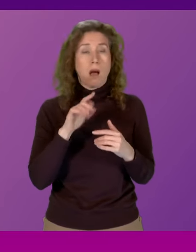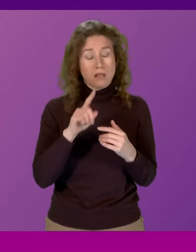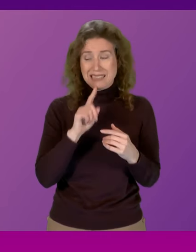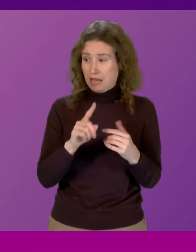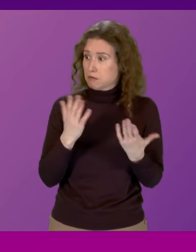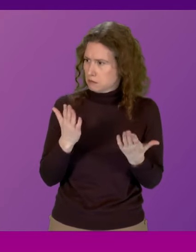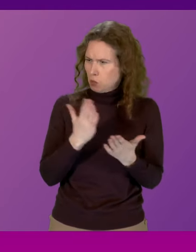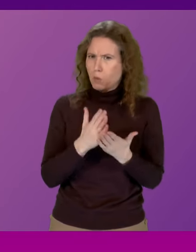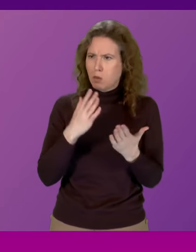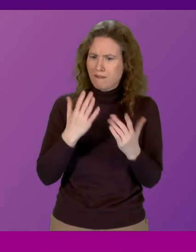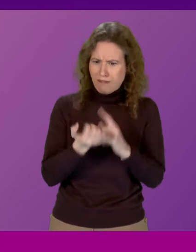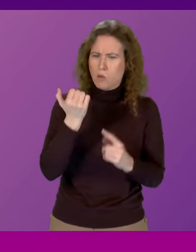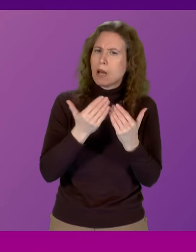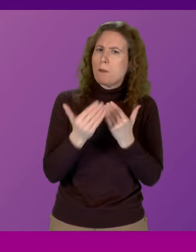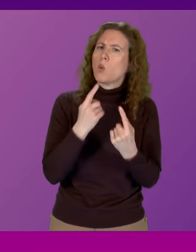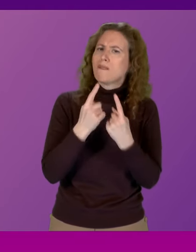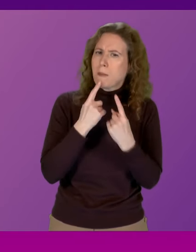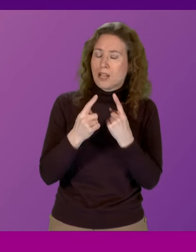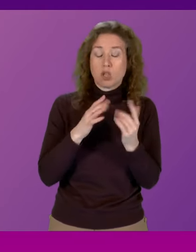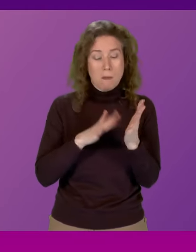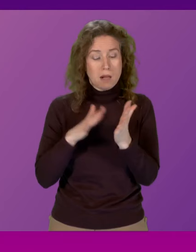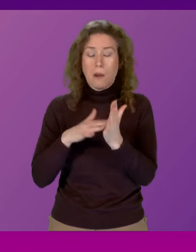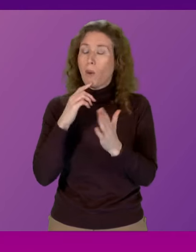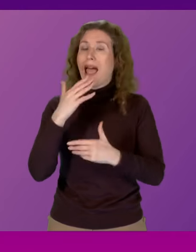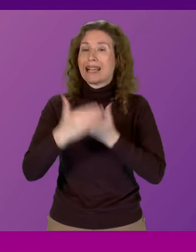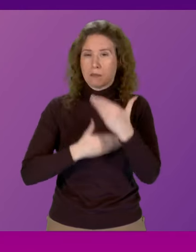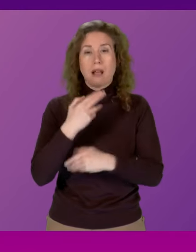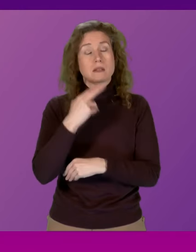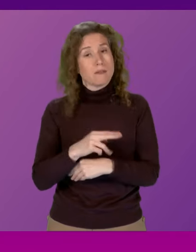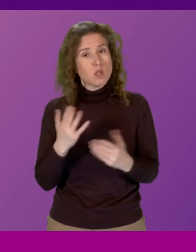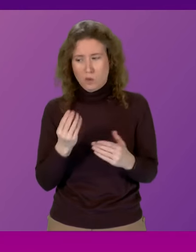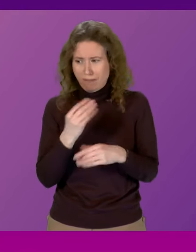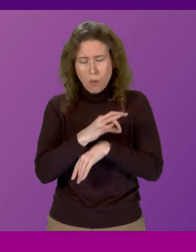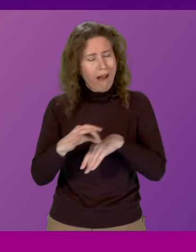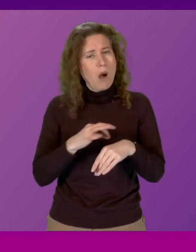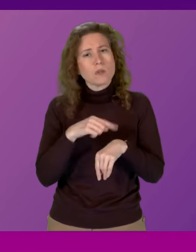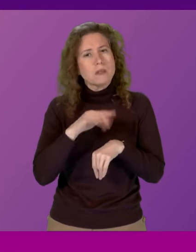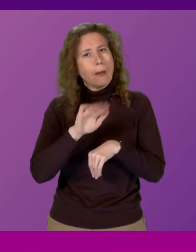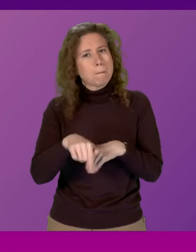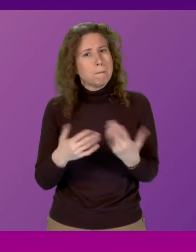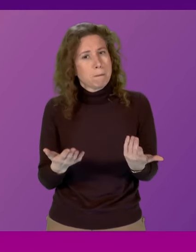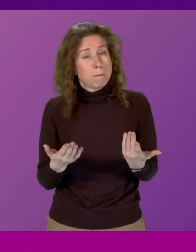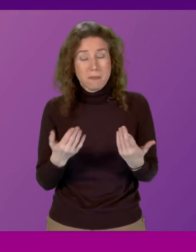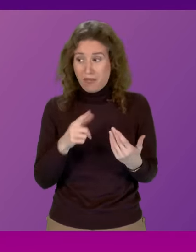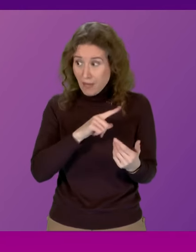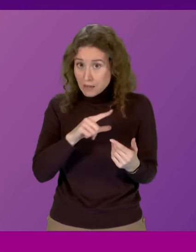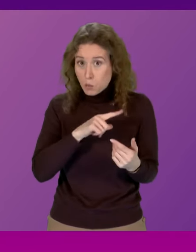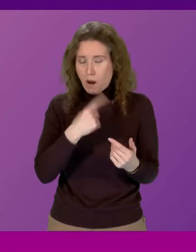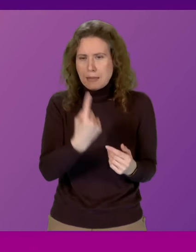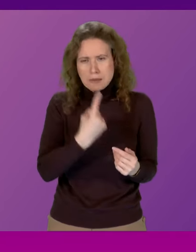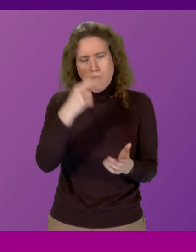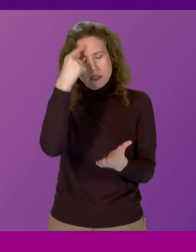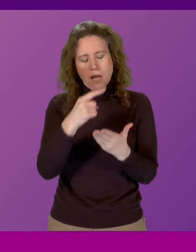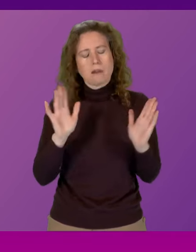clearly more that has come to light, which Michael Matheson will make clear in just a couple of hours' time. That is why he took the decision